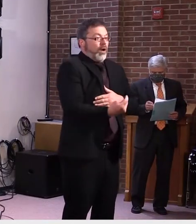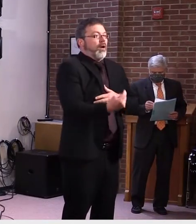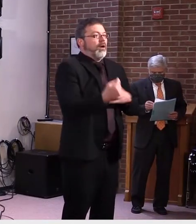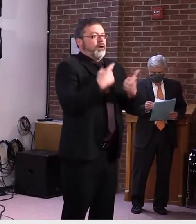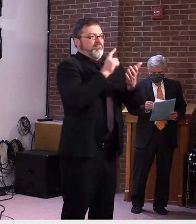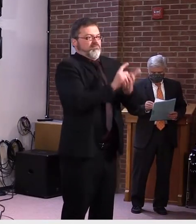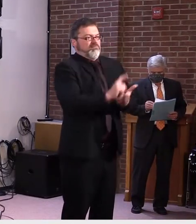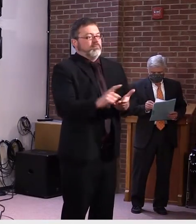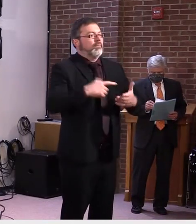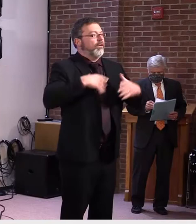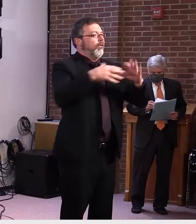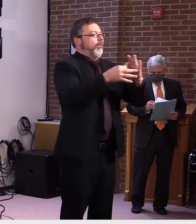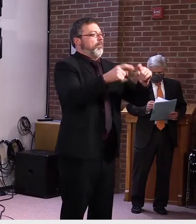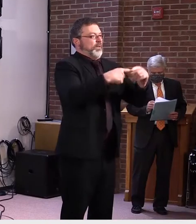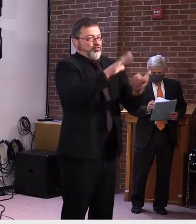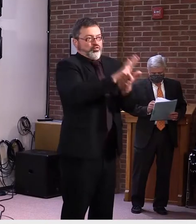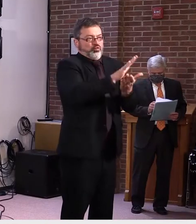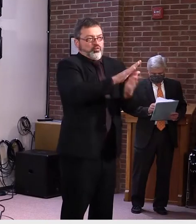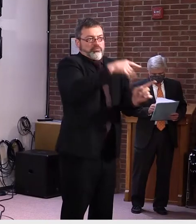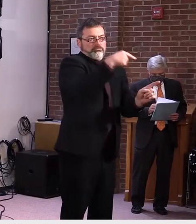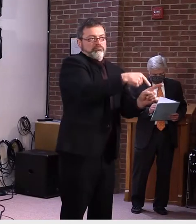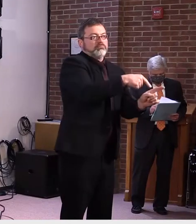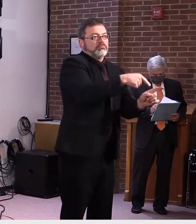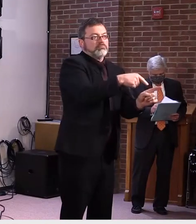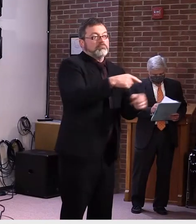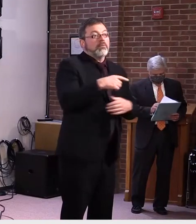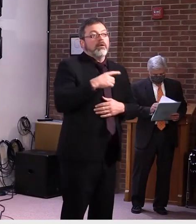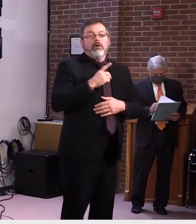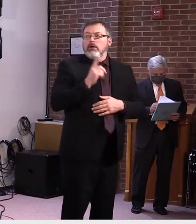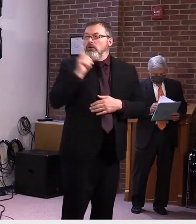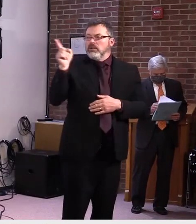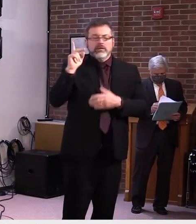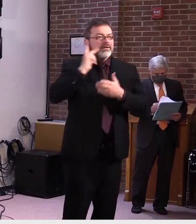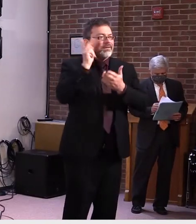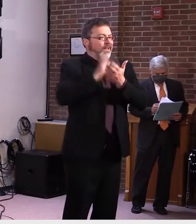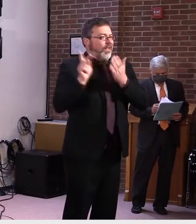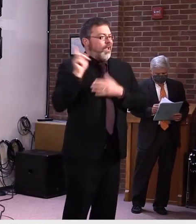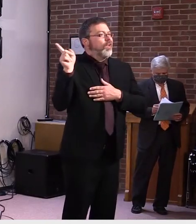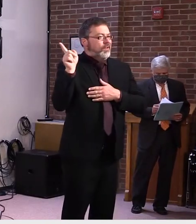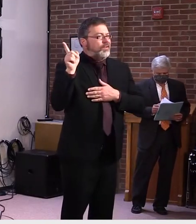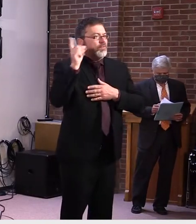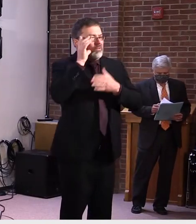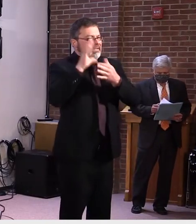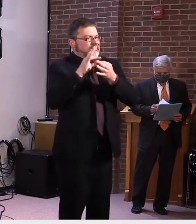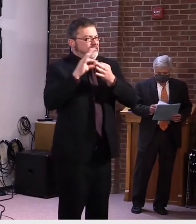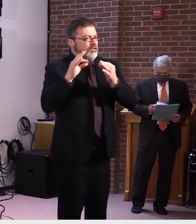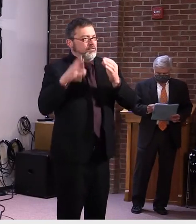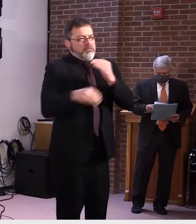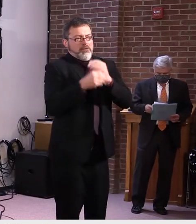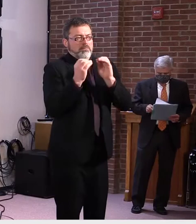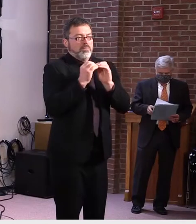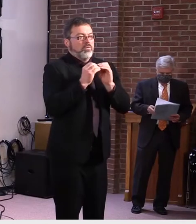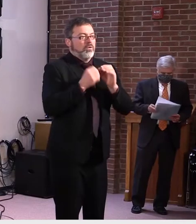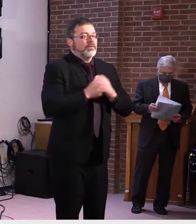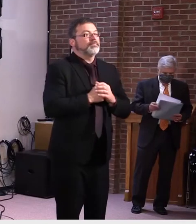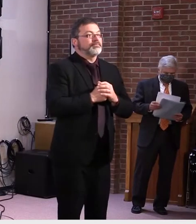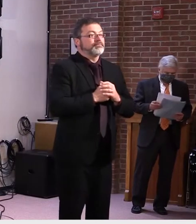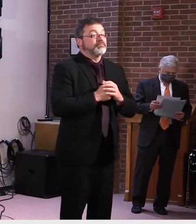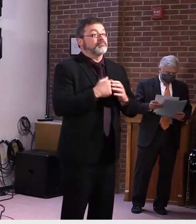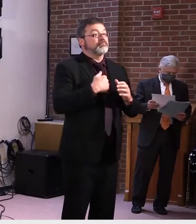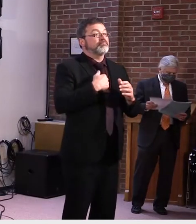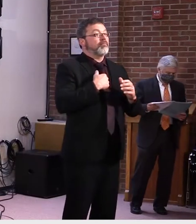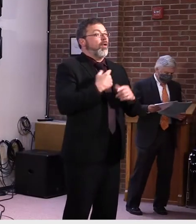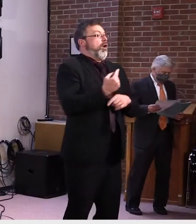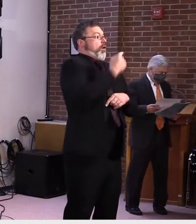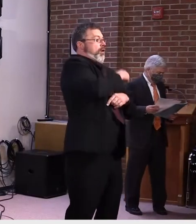Secretary French will share more on this in a few minutes. Additionally, Secretary Young has already briefed many of the